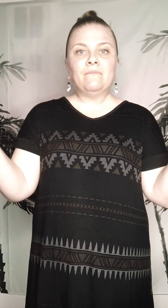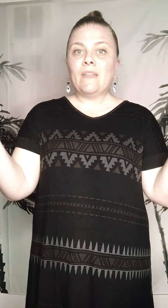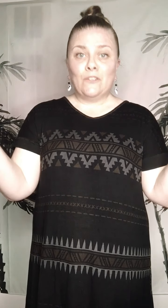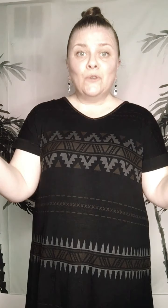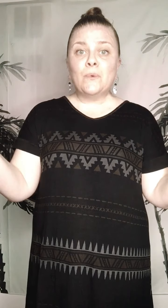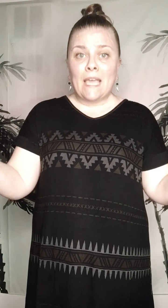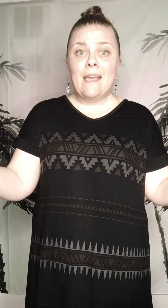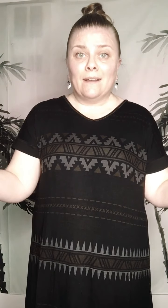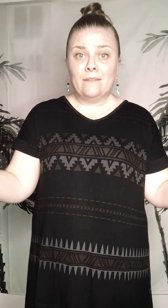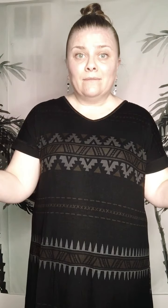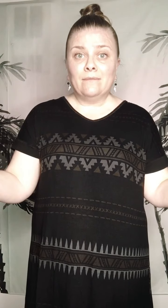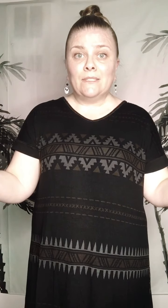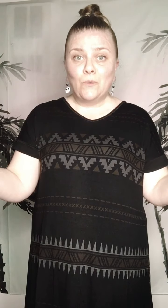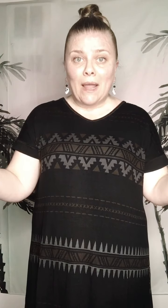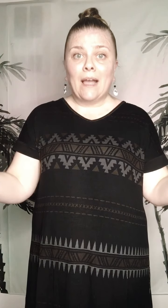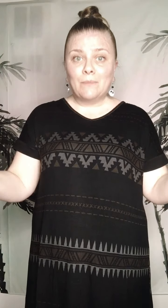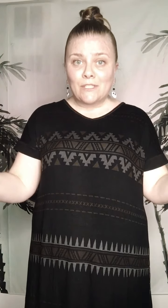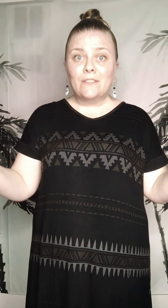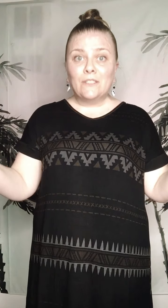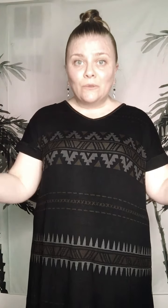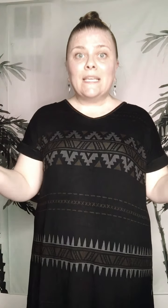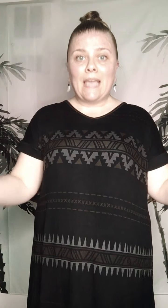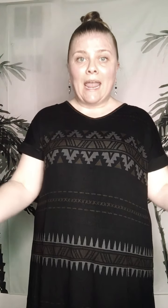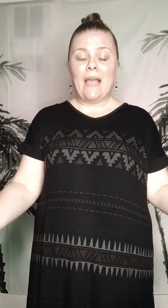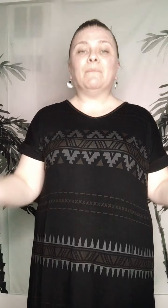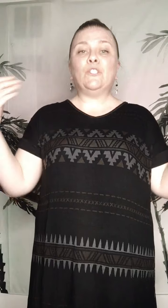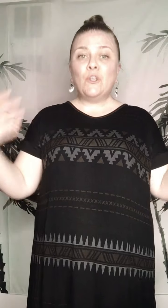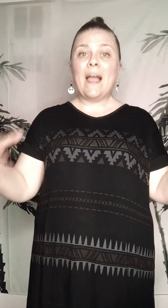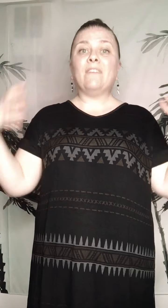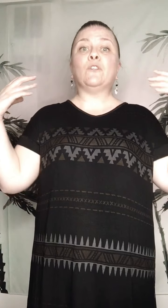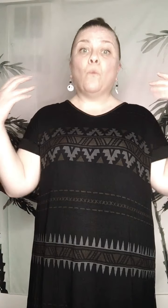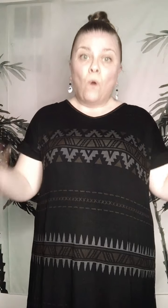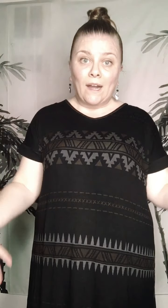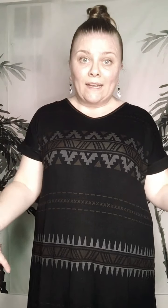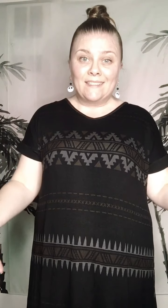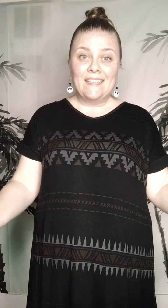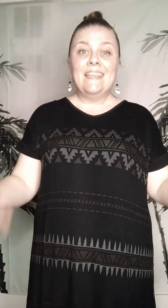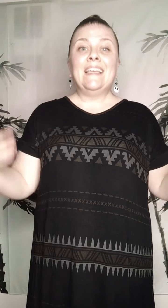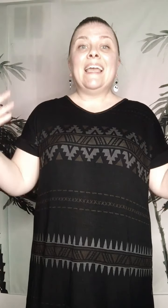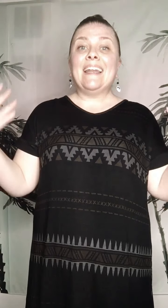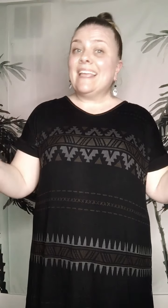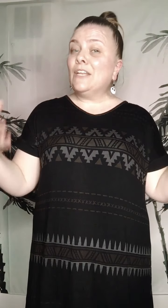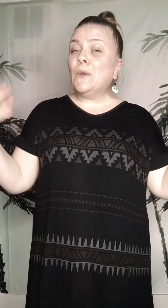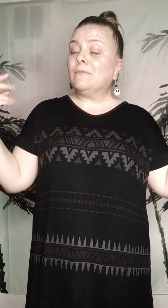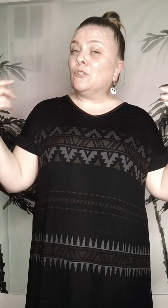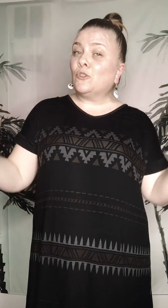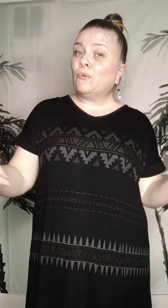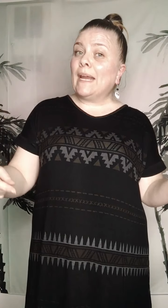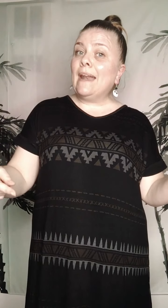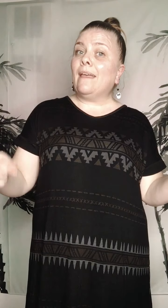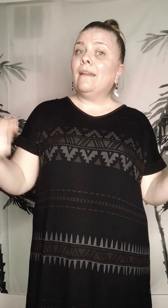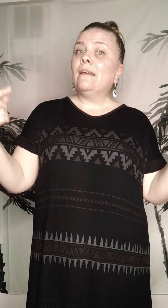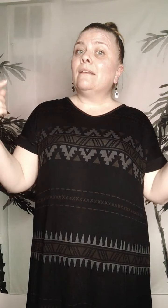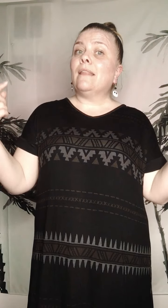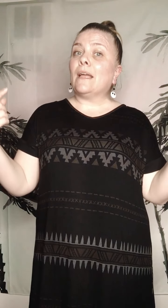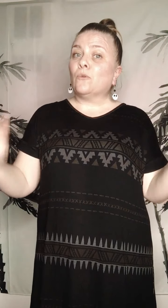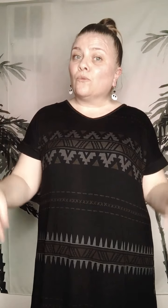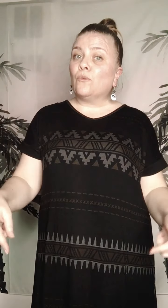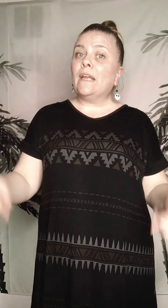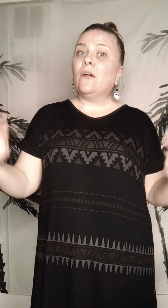you can. You absolutely can, but you have to want it. And again, you have to treat it like a real